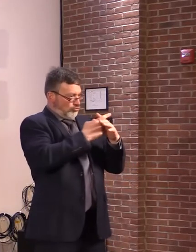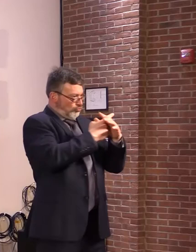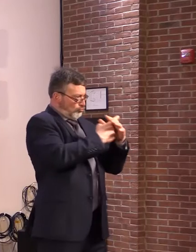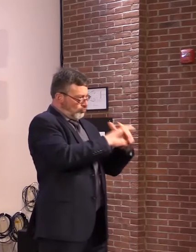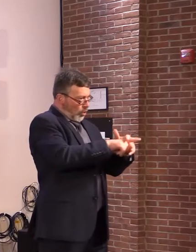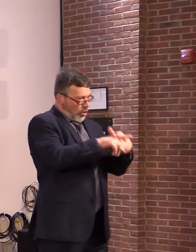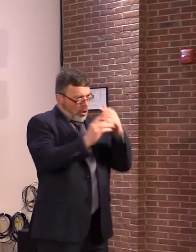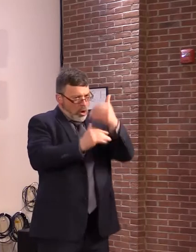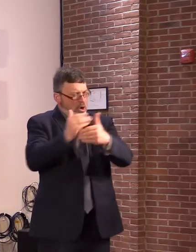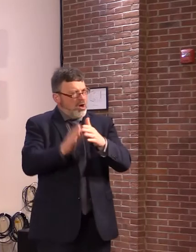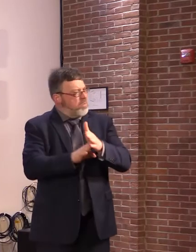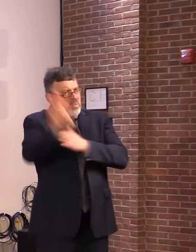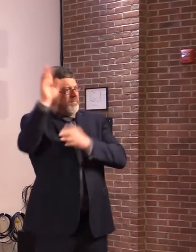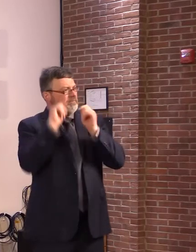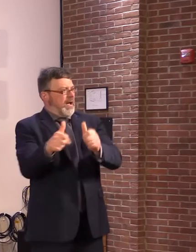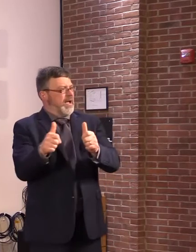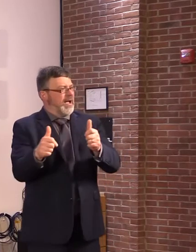concerning.